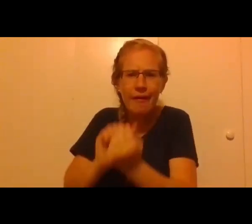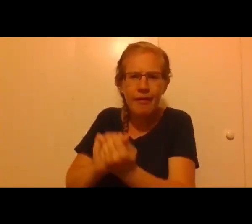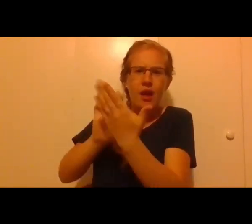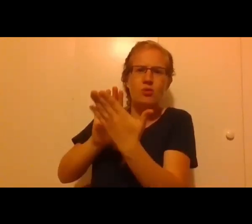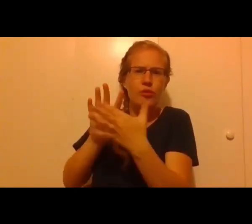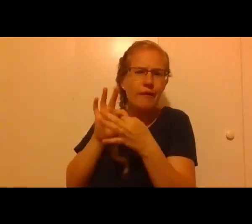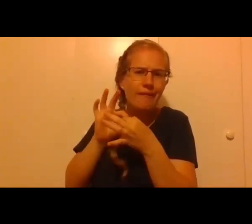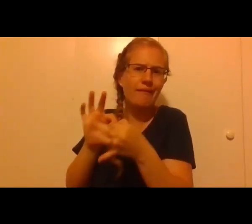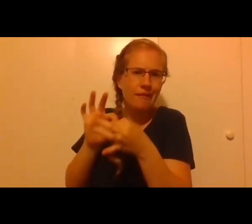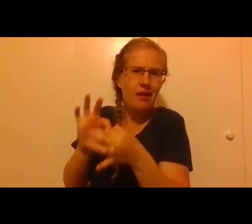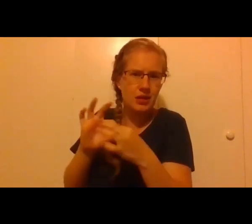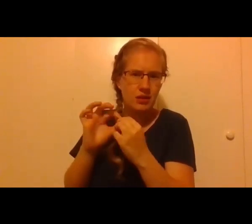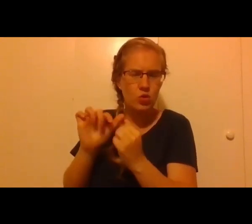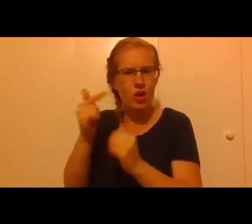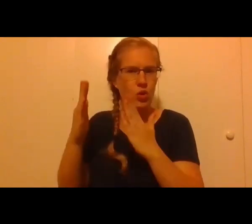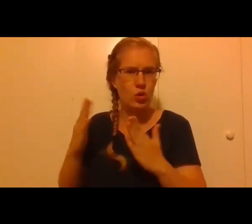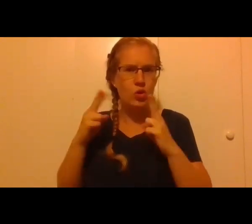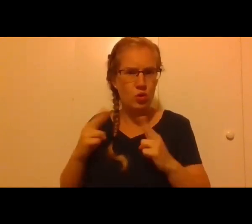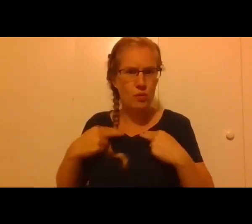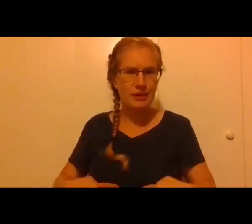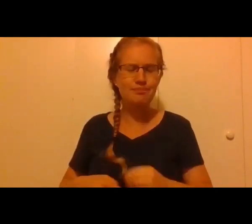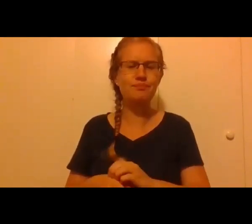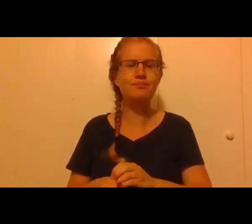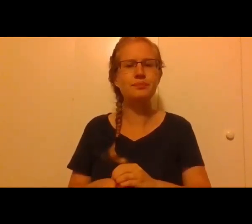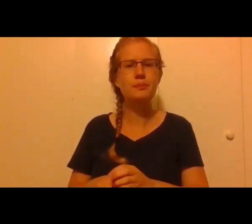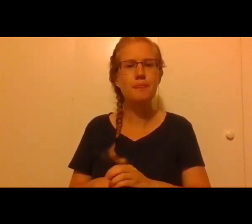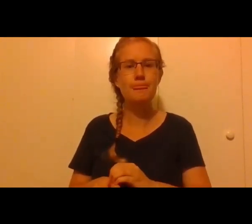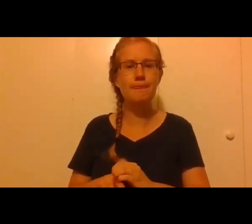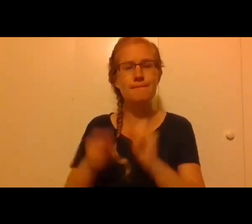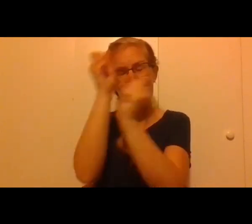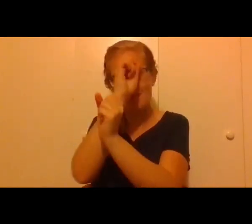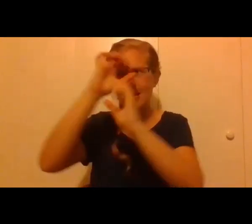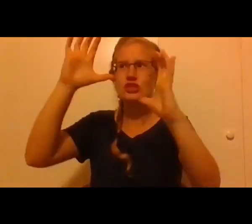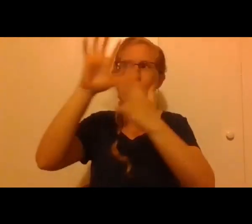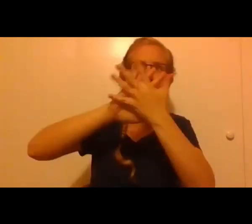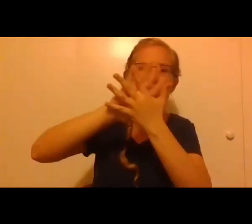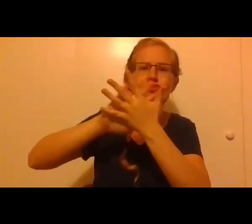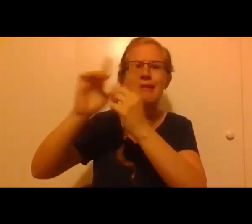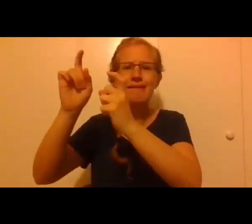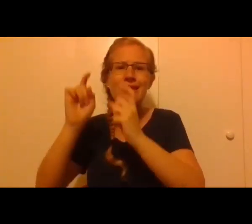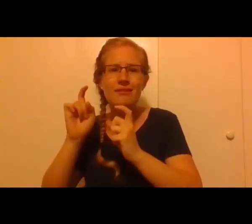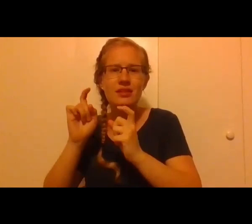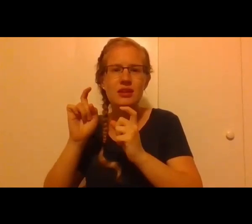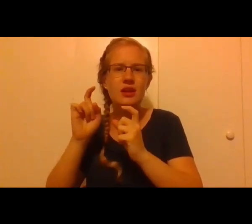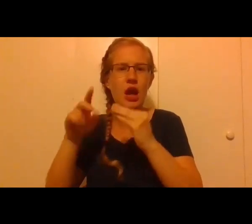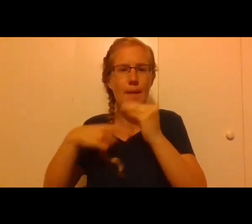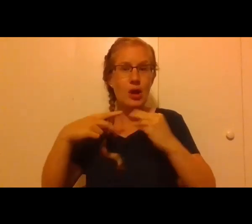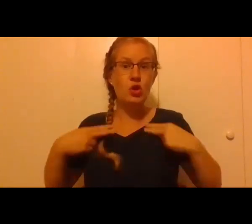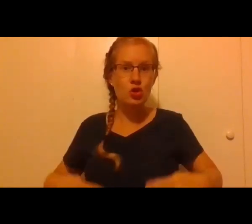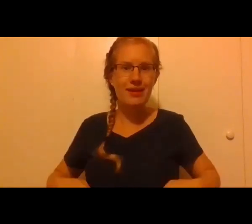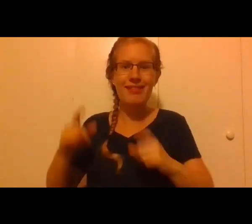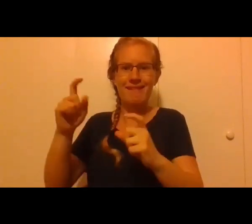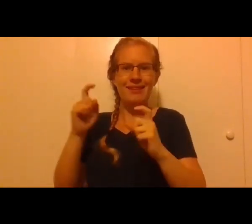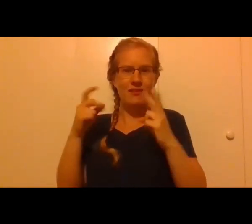to other human beings. He gave you a picture of mystery and gift insight into the mystery of the human being and the gift